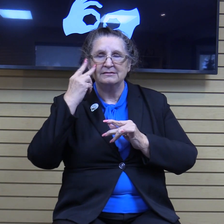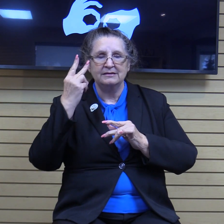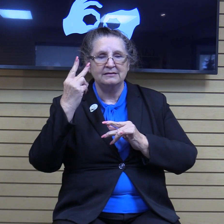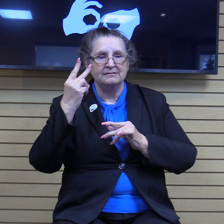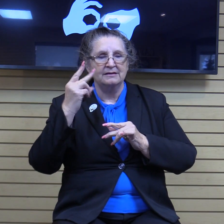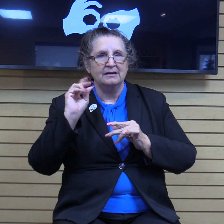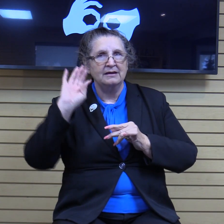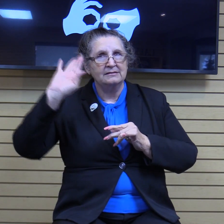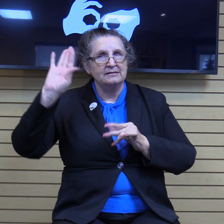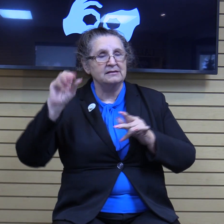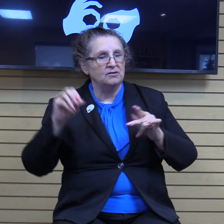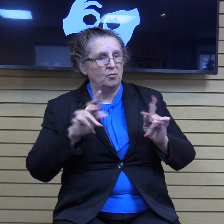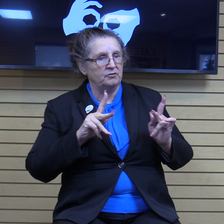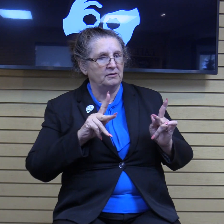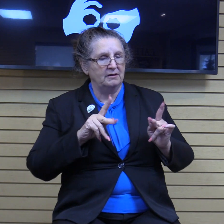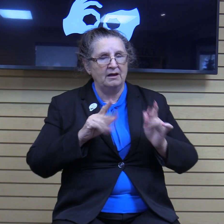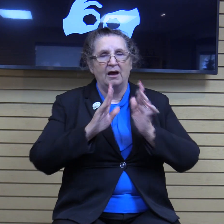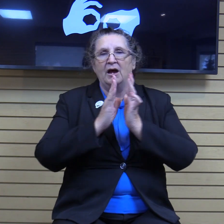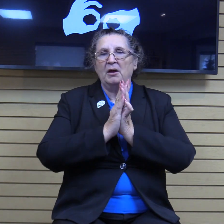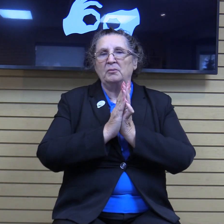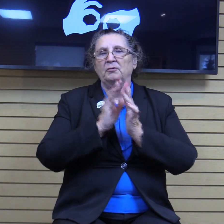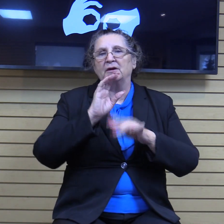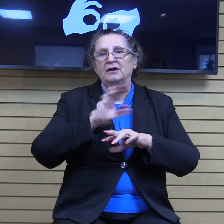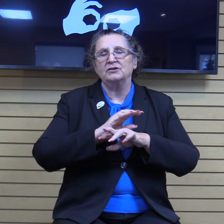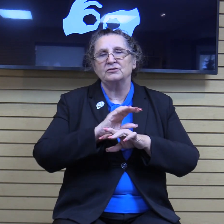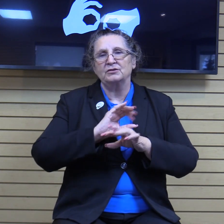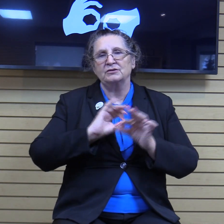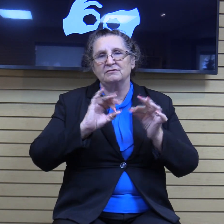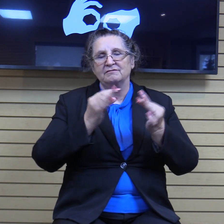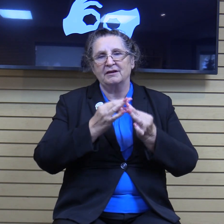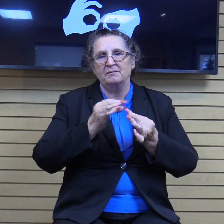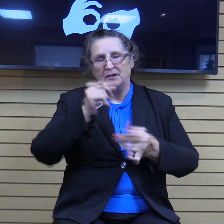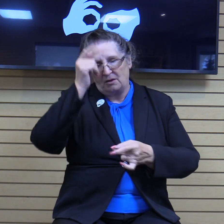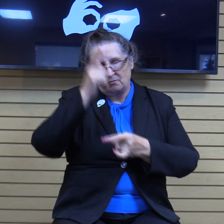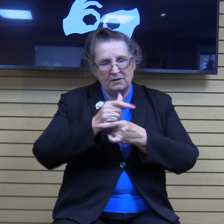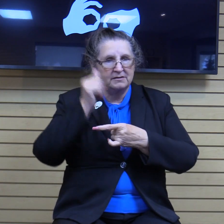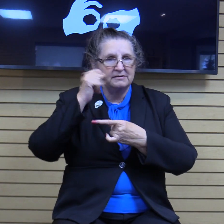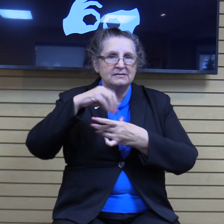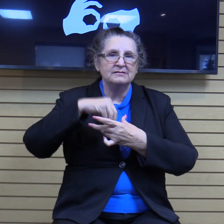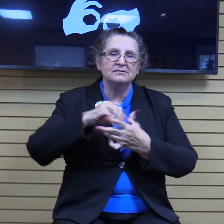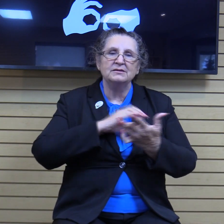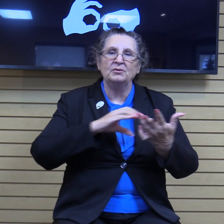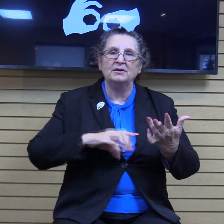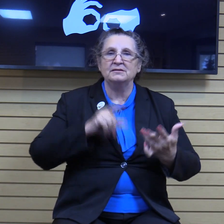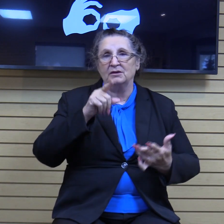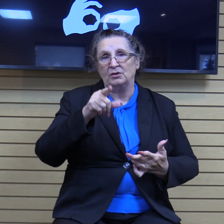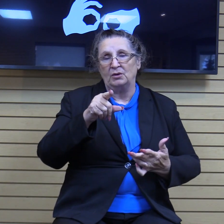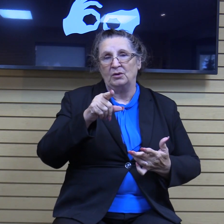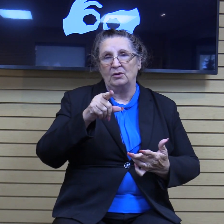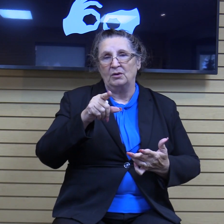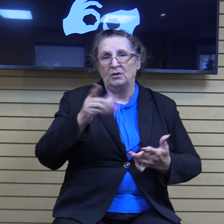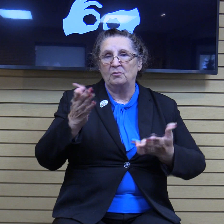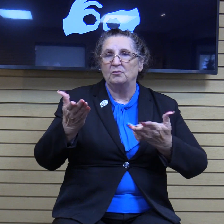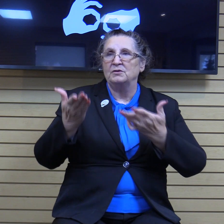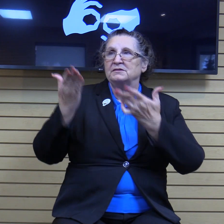And I pray, church family, my brothers and sisters in Christ, that you present it to the Lord